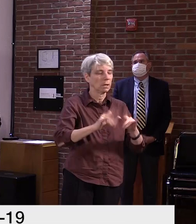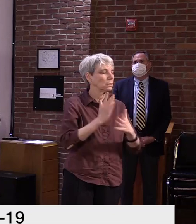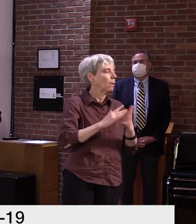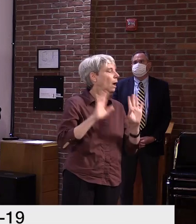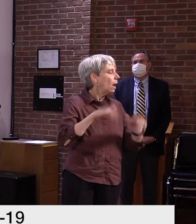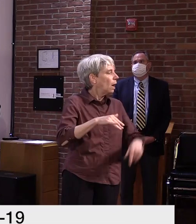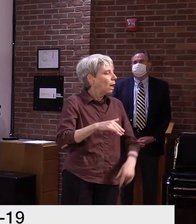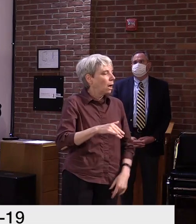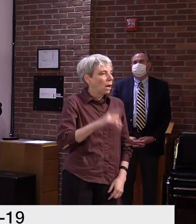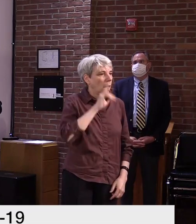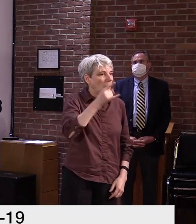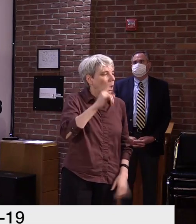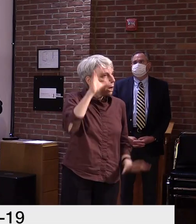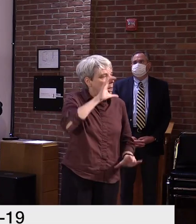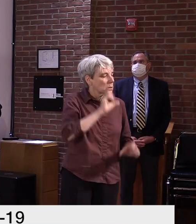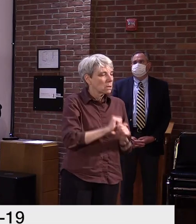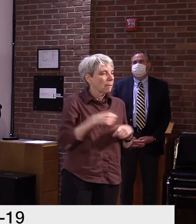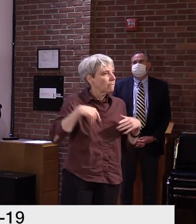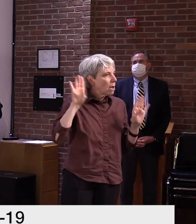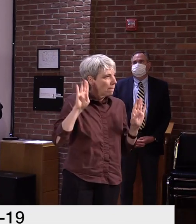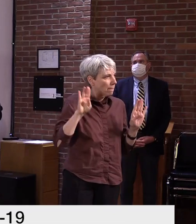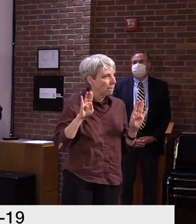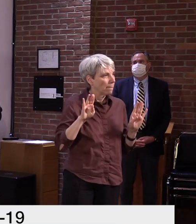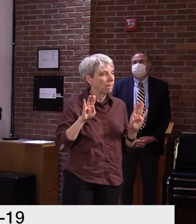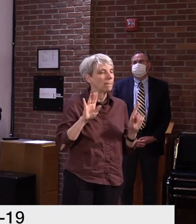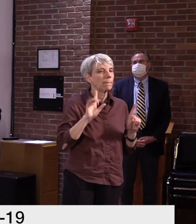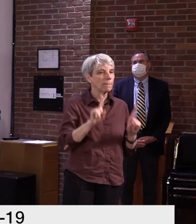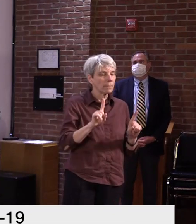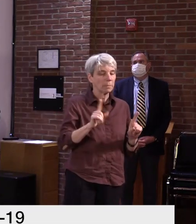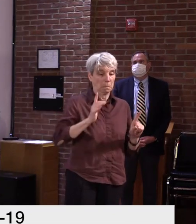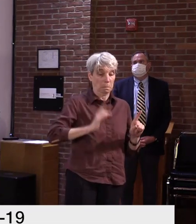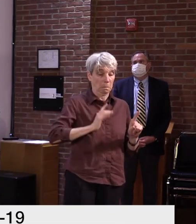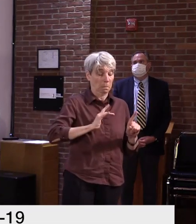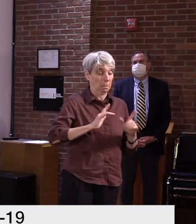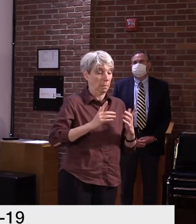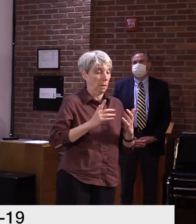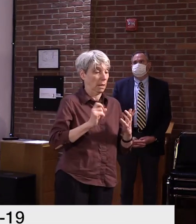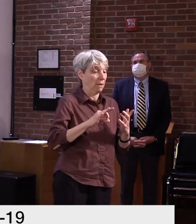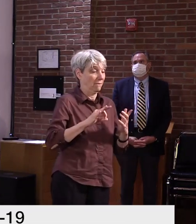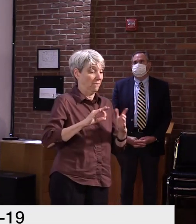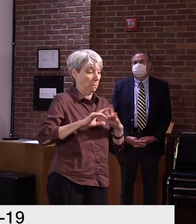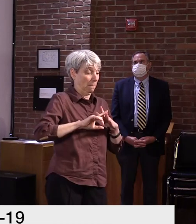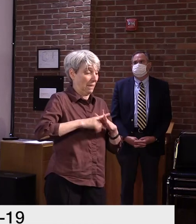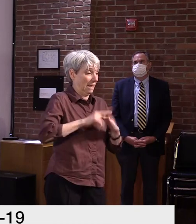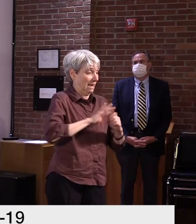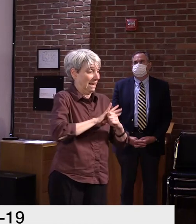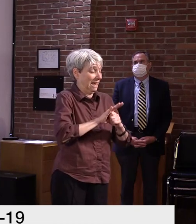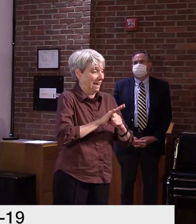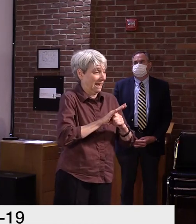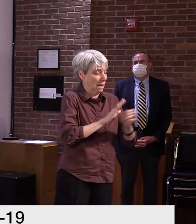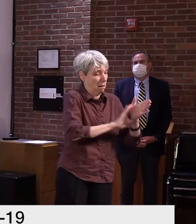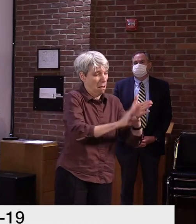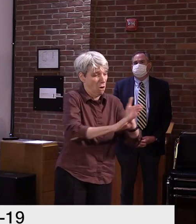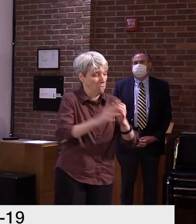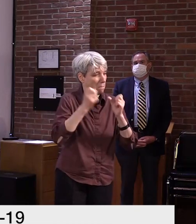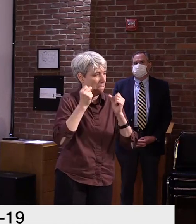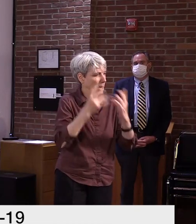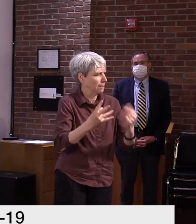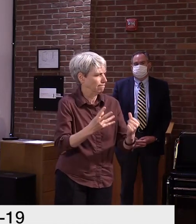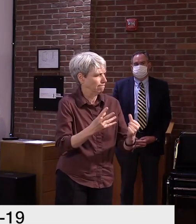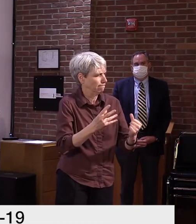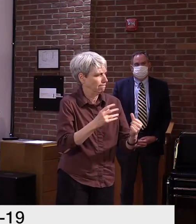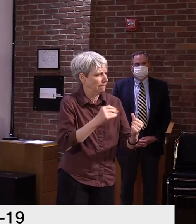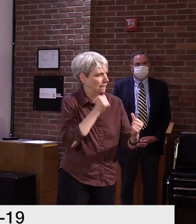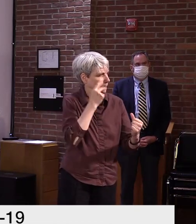layoffs were coming early in the pandemic, that there wouldn't be so many layoffs. But are companies reporting these